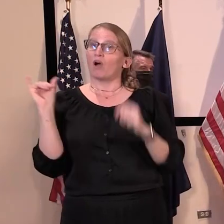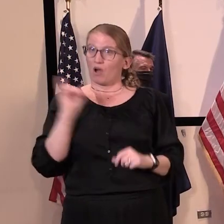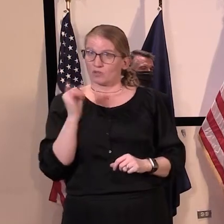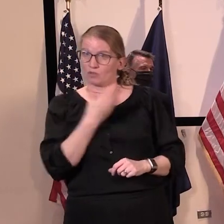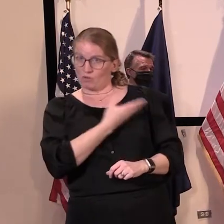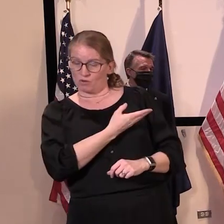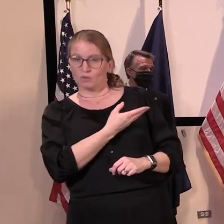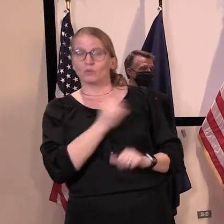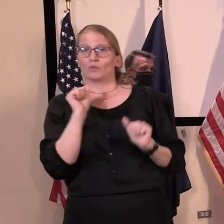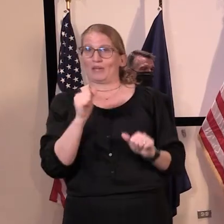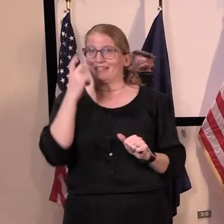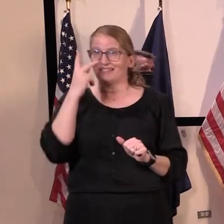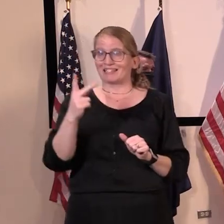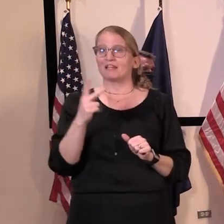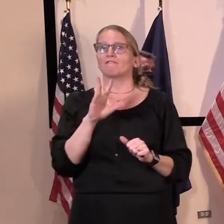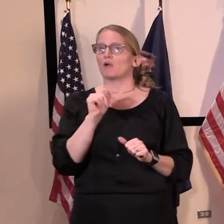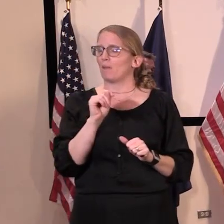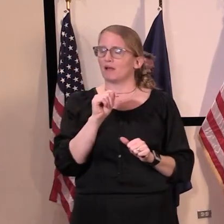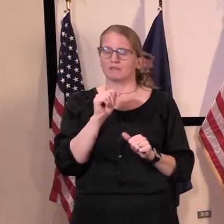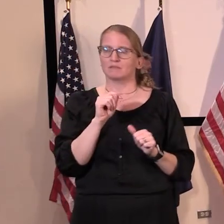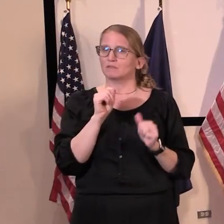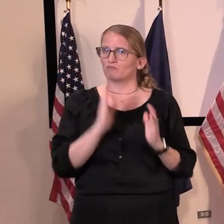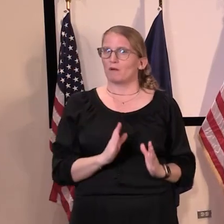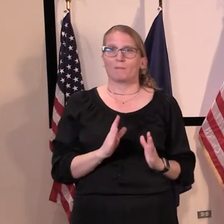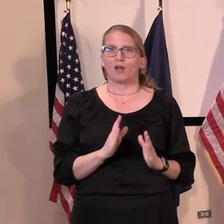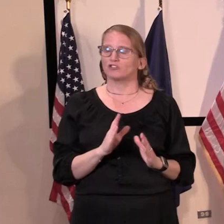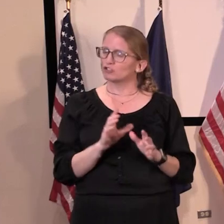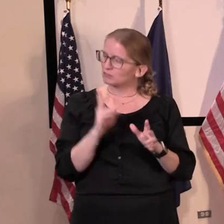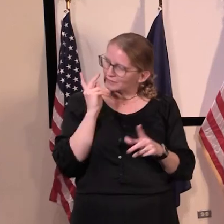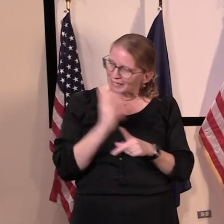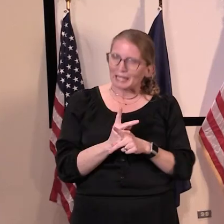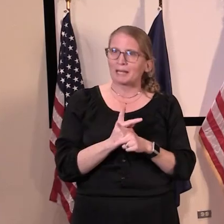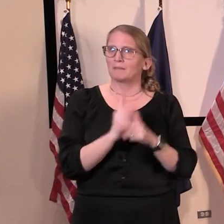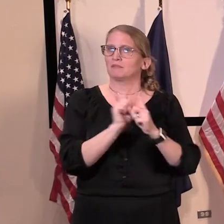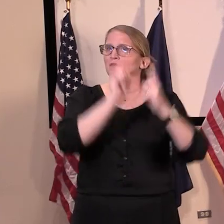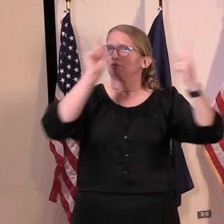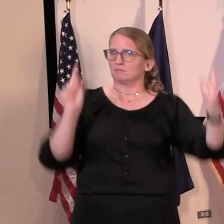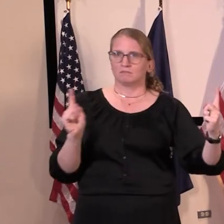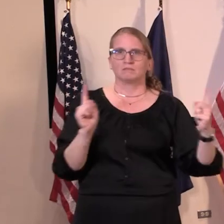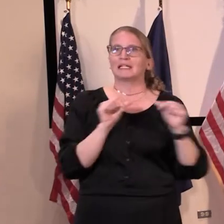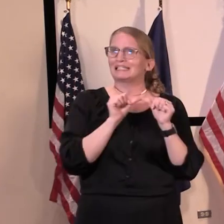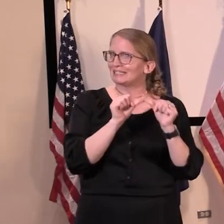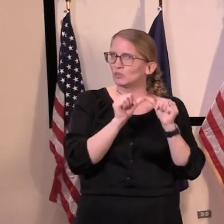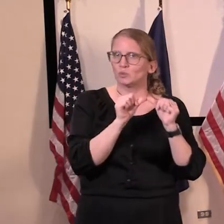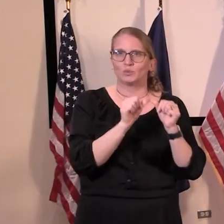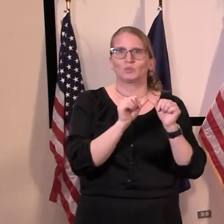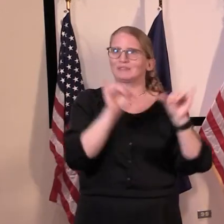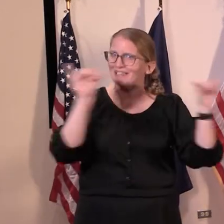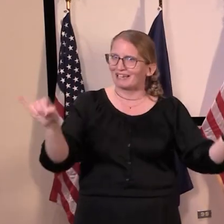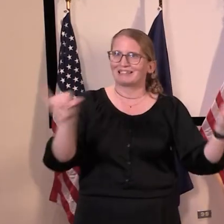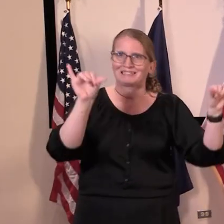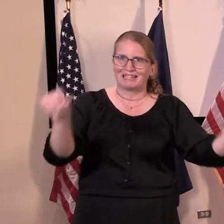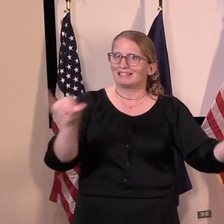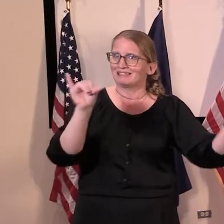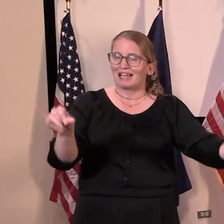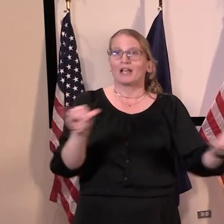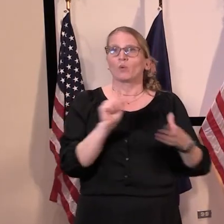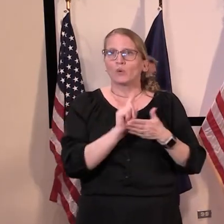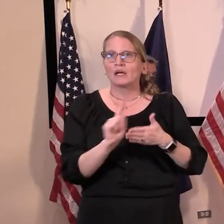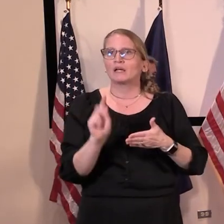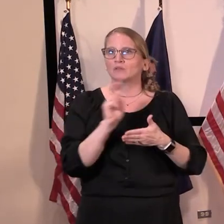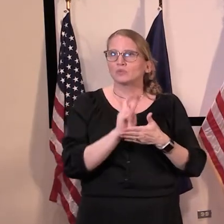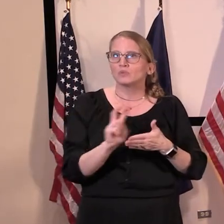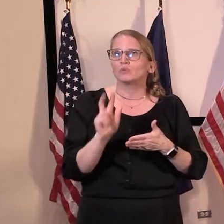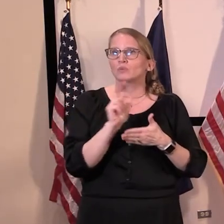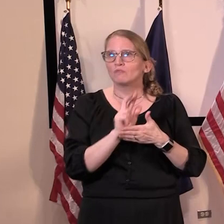Vermonters' continued compliance with social distancing, even as the weeks wear on. This is why we are continuing